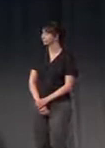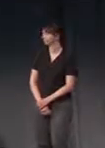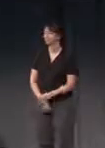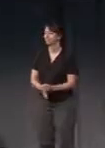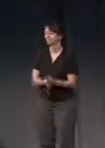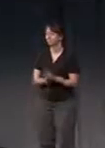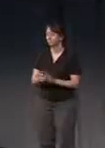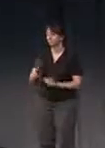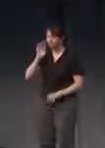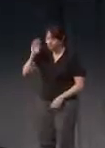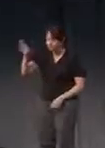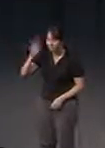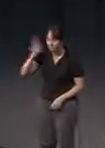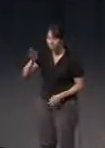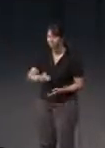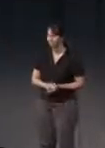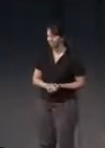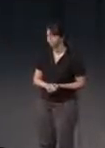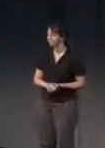Hello. Hello.